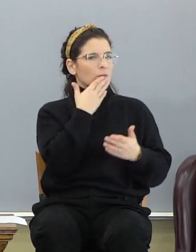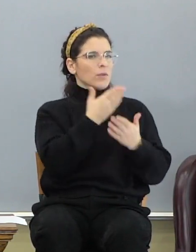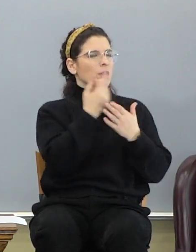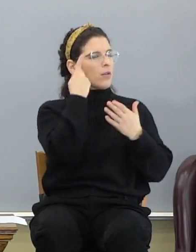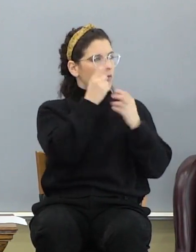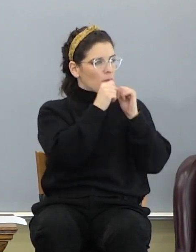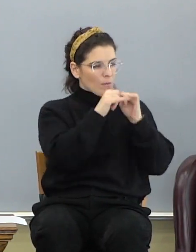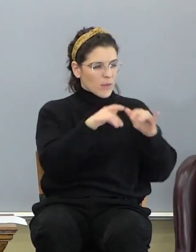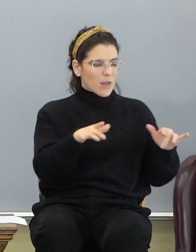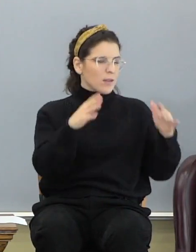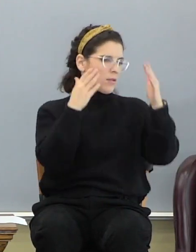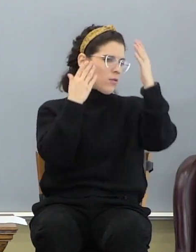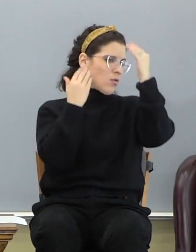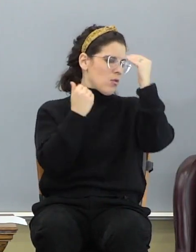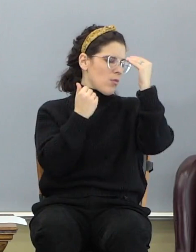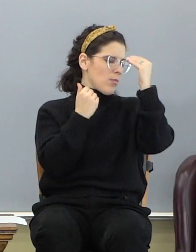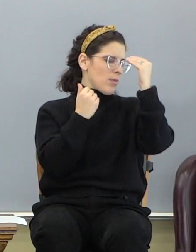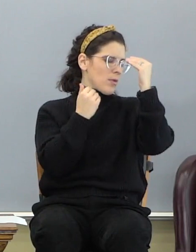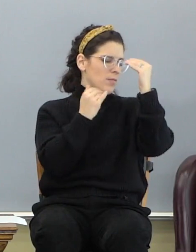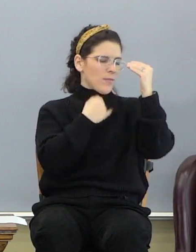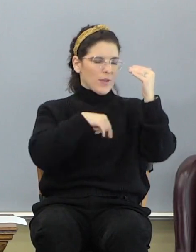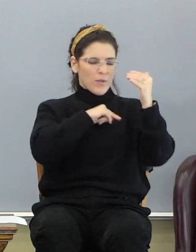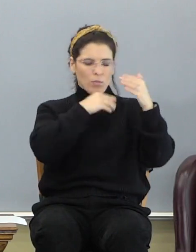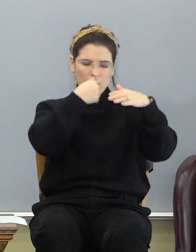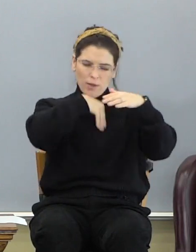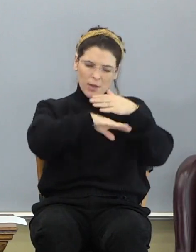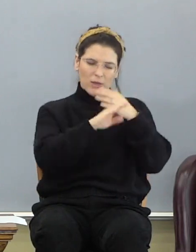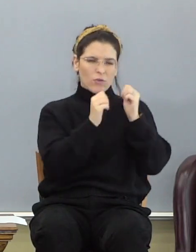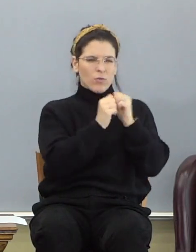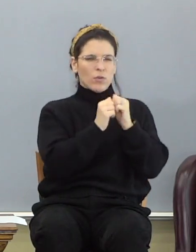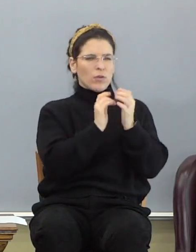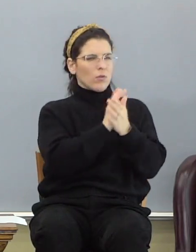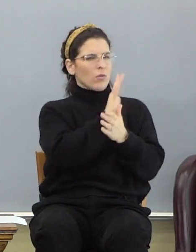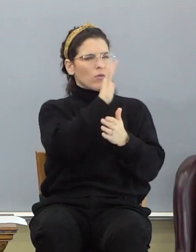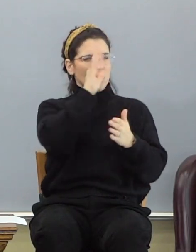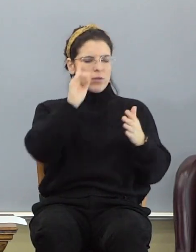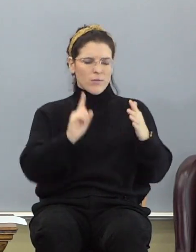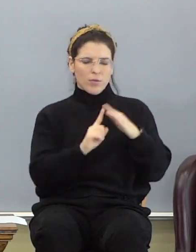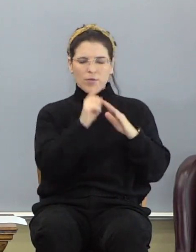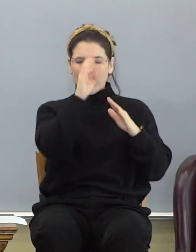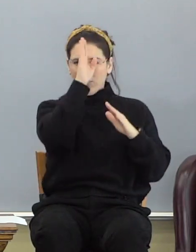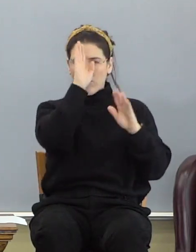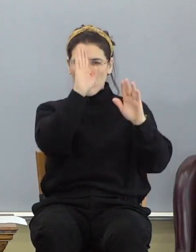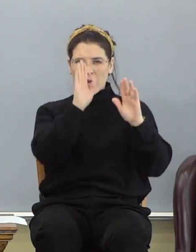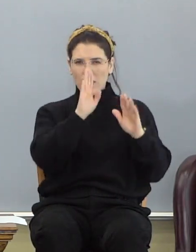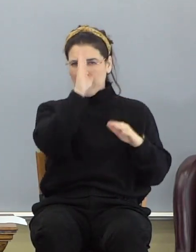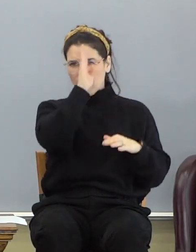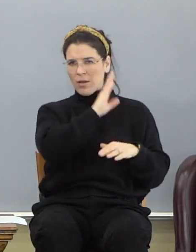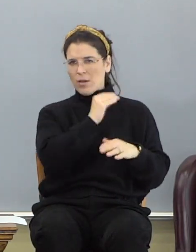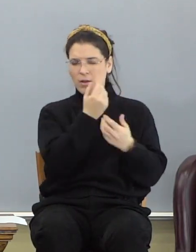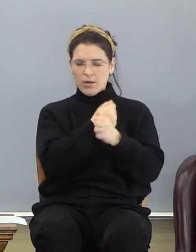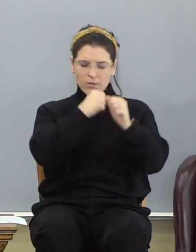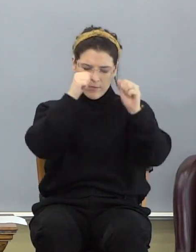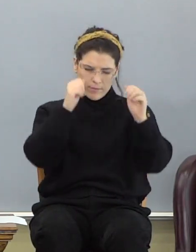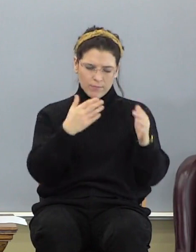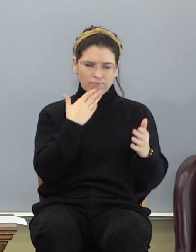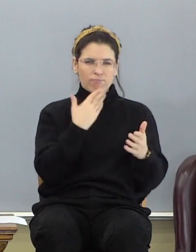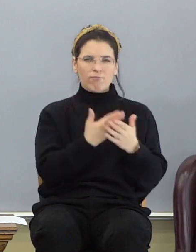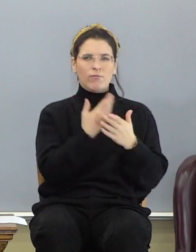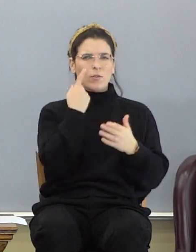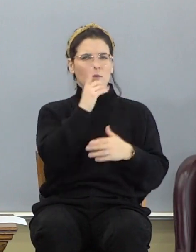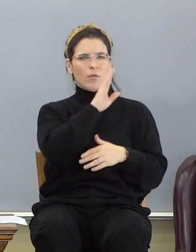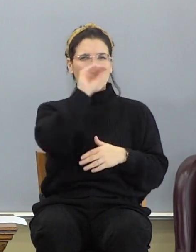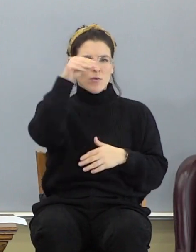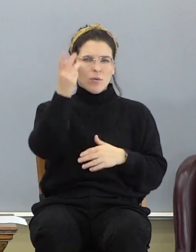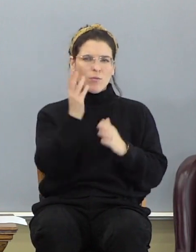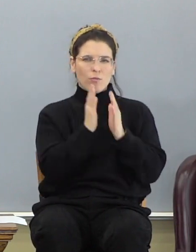that we enter into with the glory of appearing of our great God and Savior. We thank you for your grace. I